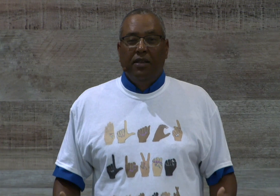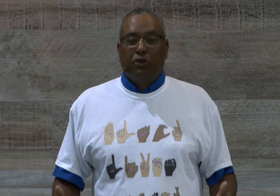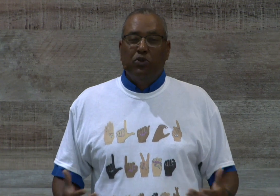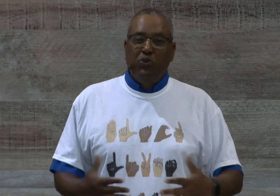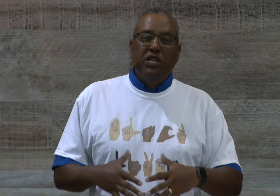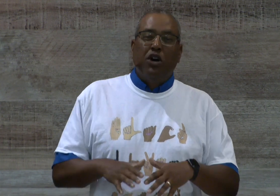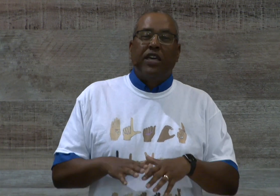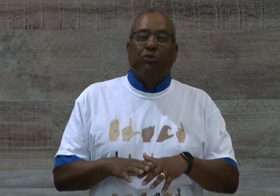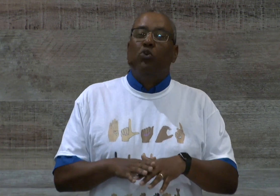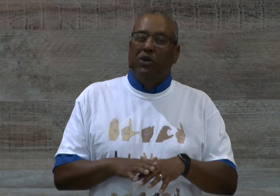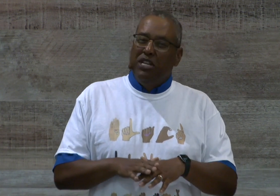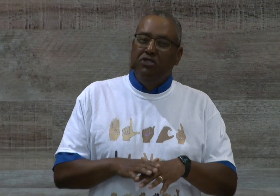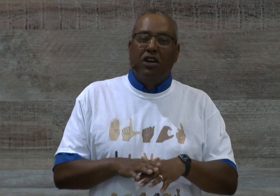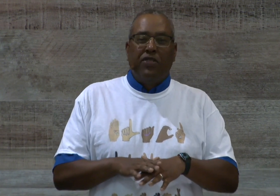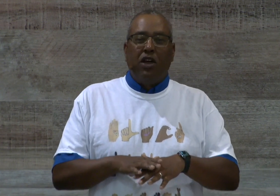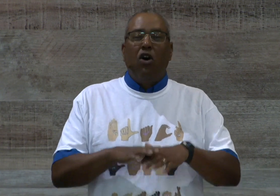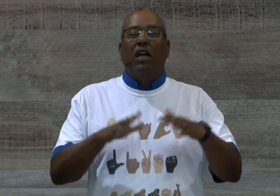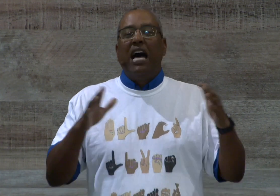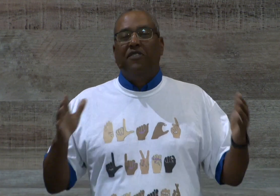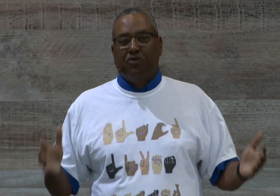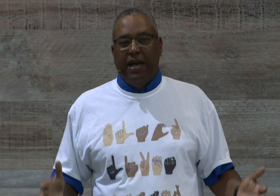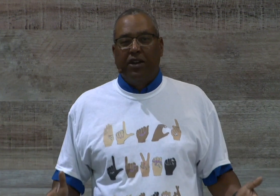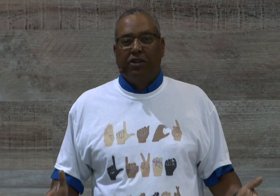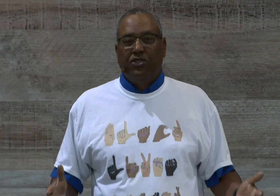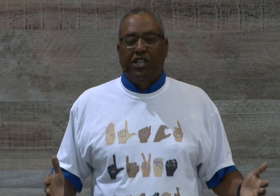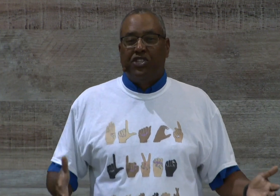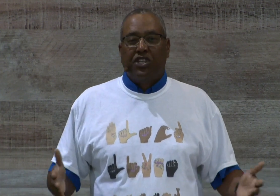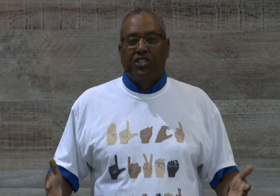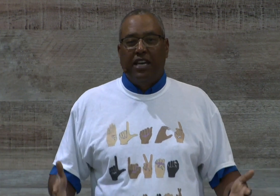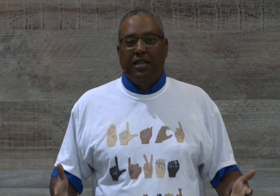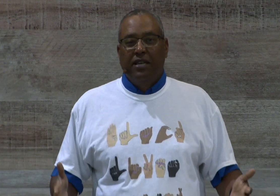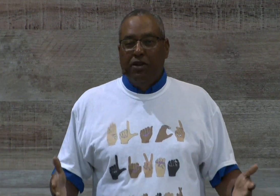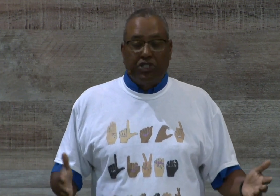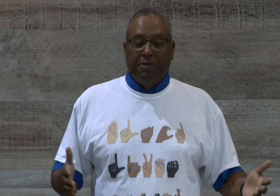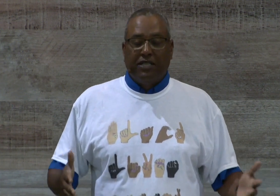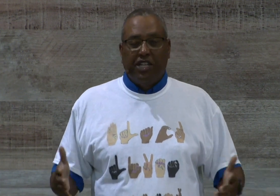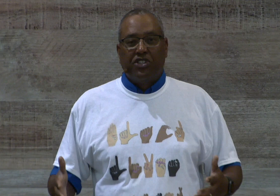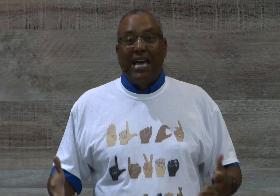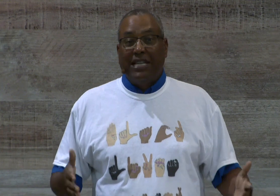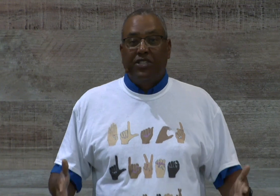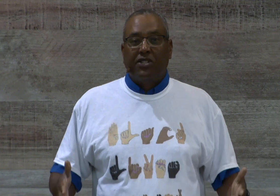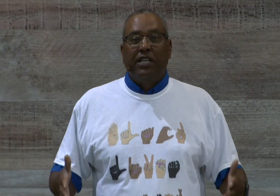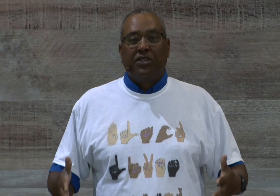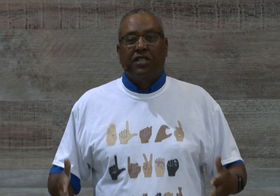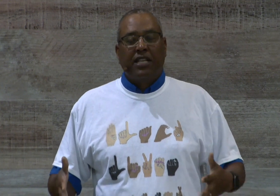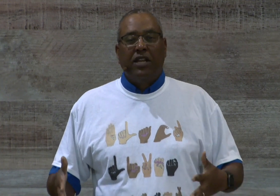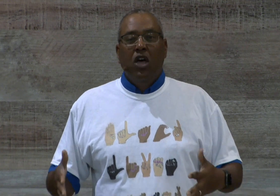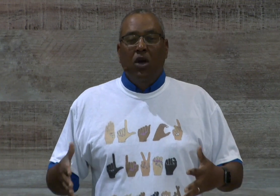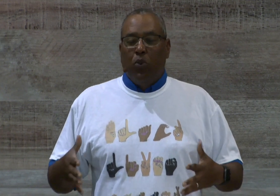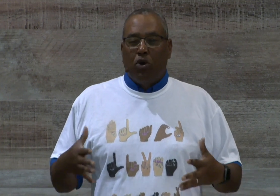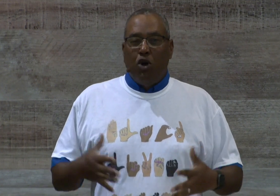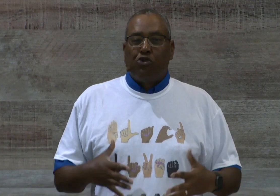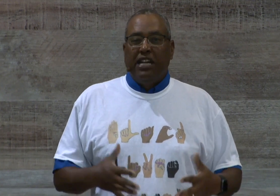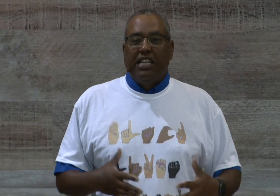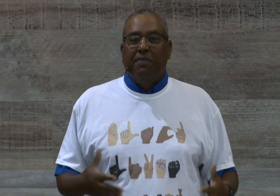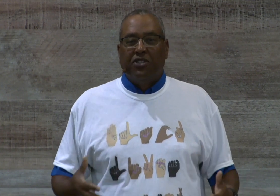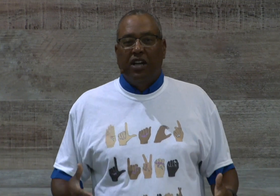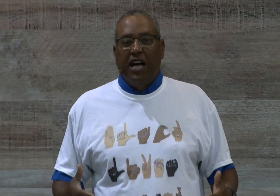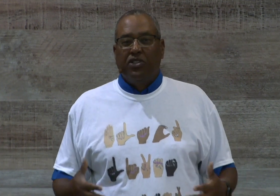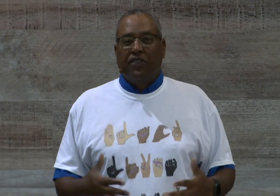we know that, one, we do know that all lives matter, because Genesis 6 and 9, excuse me, Genesis 9 and 6 tells us that we're all created in the image of God, so therefore,